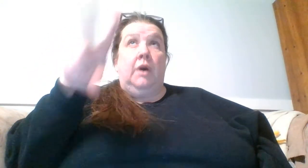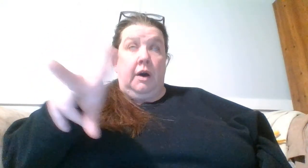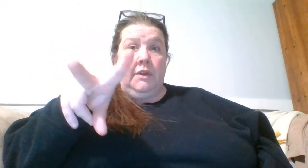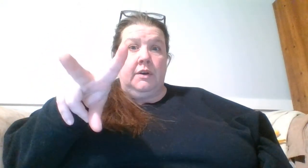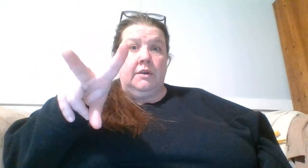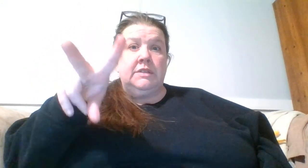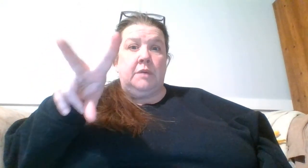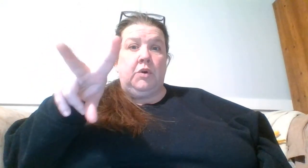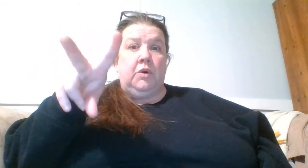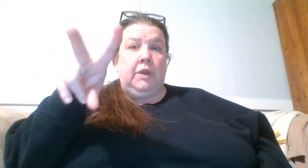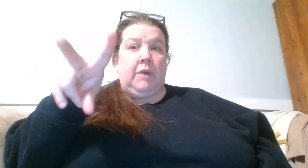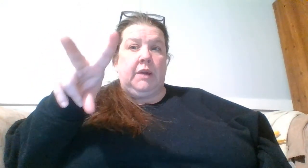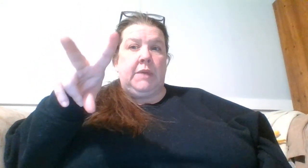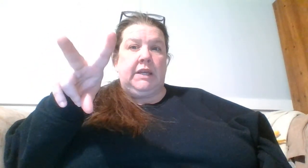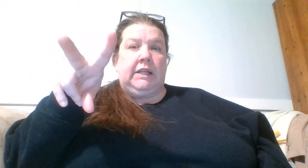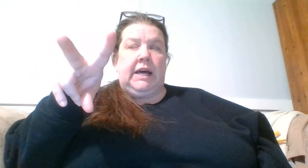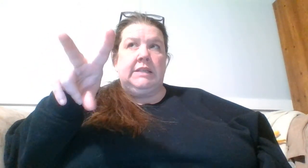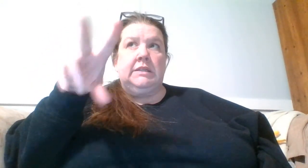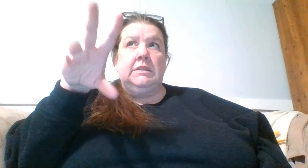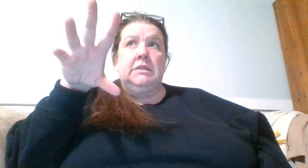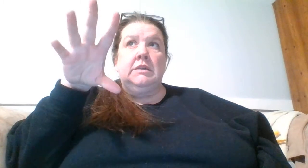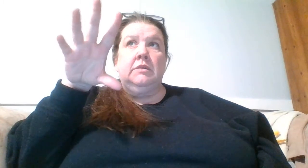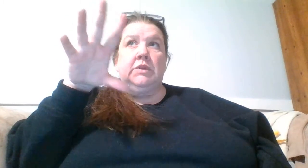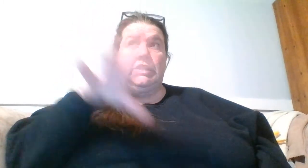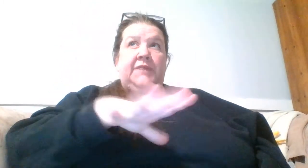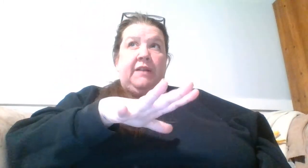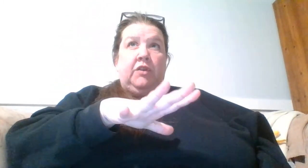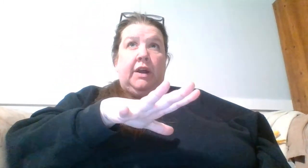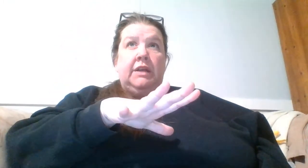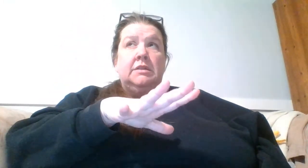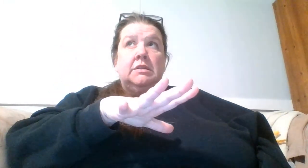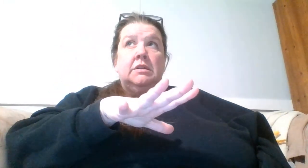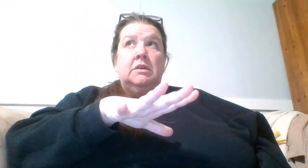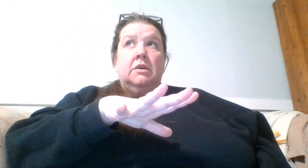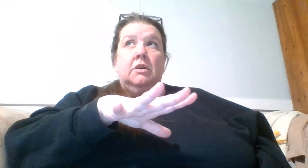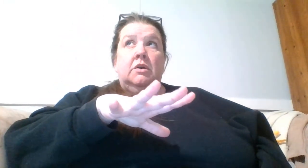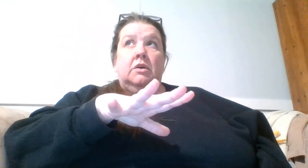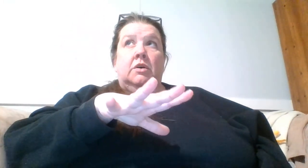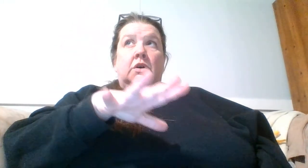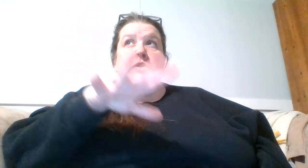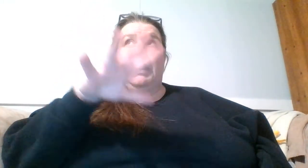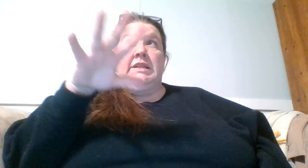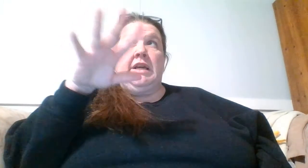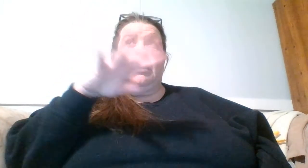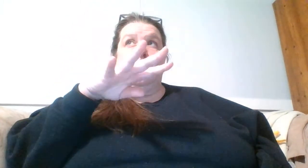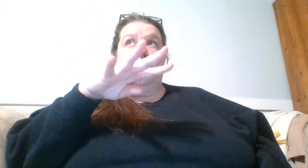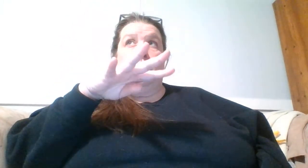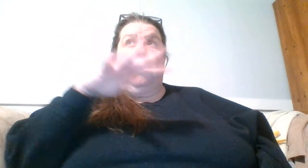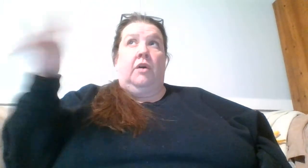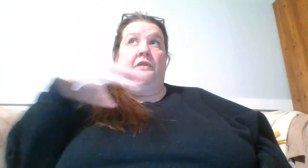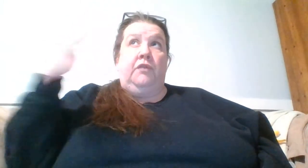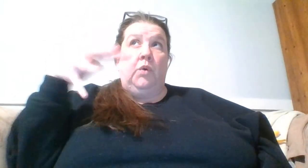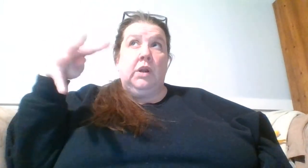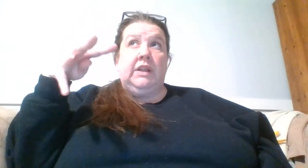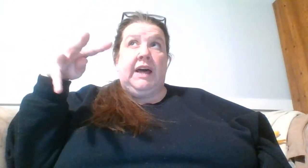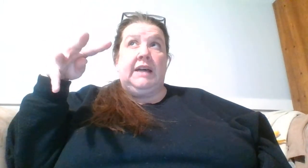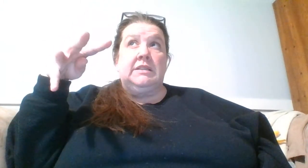other summer-only recommended classes, which is five credits, or do I take all four classes,